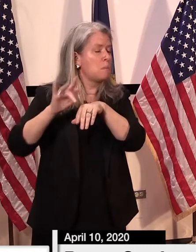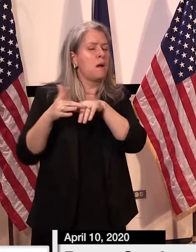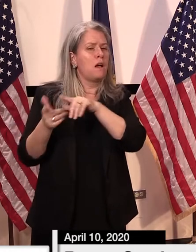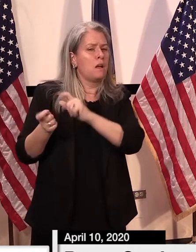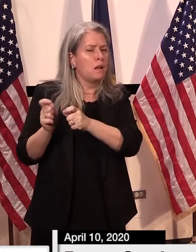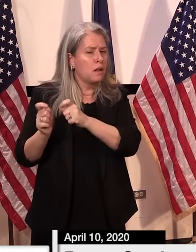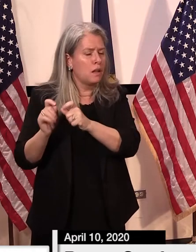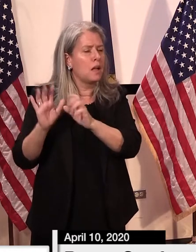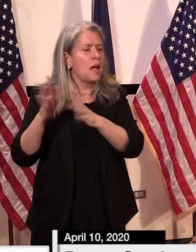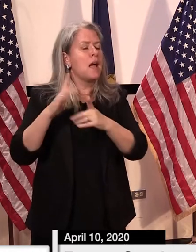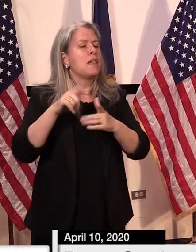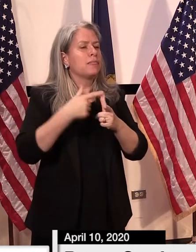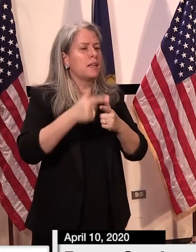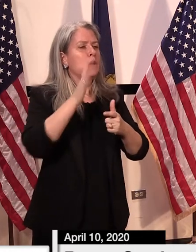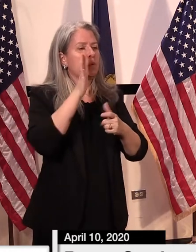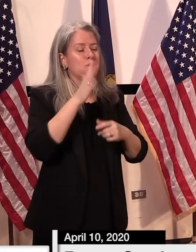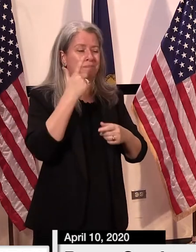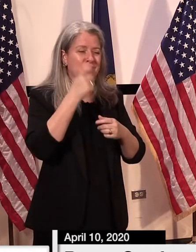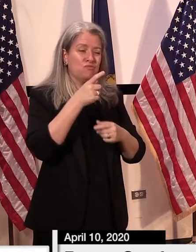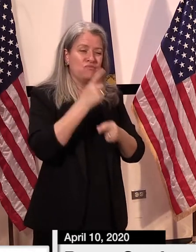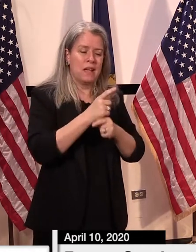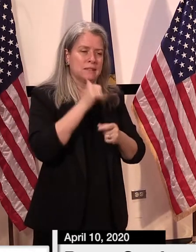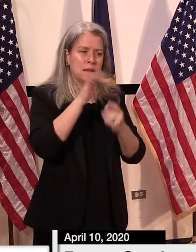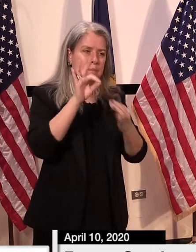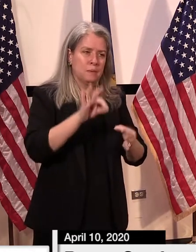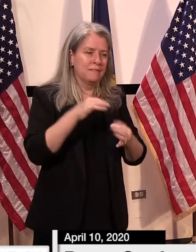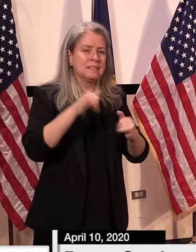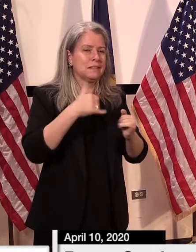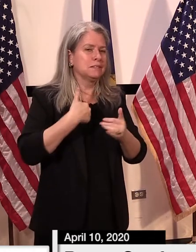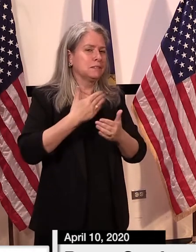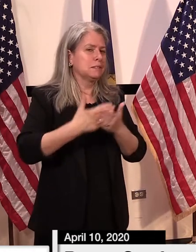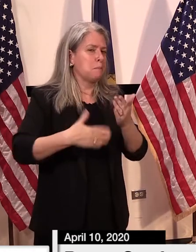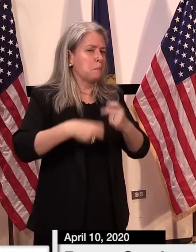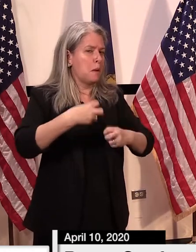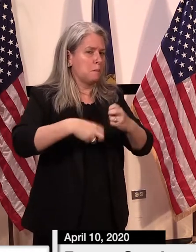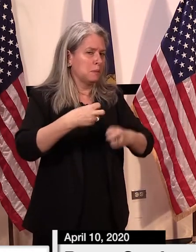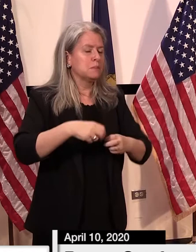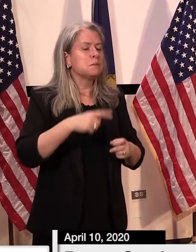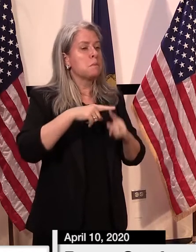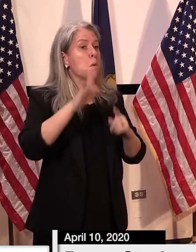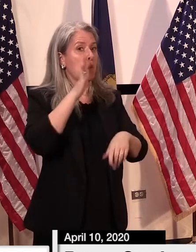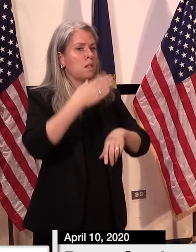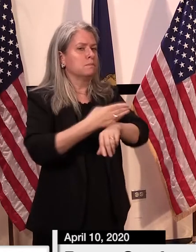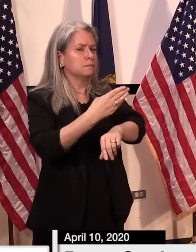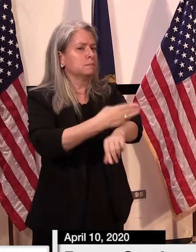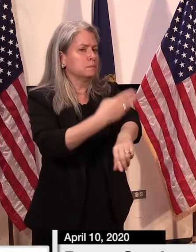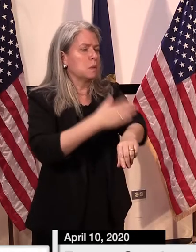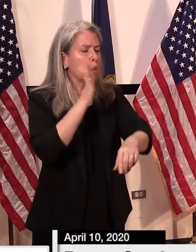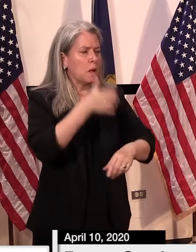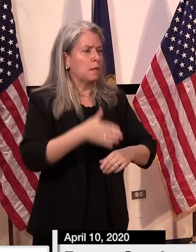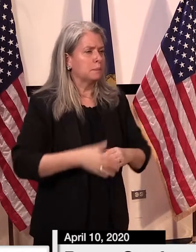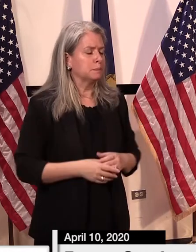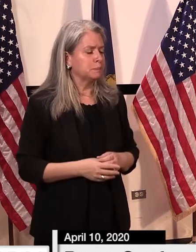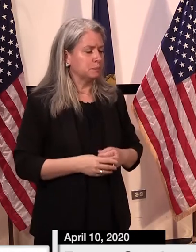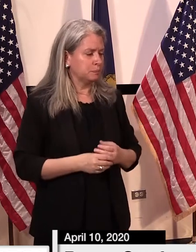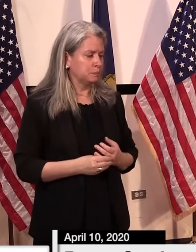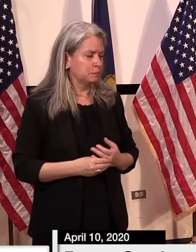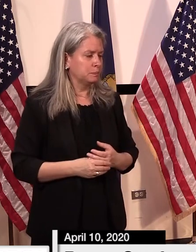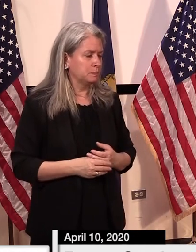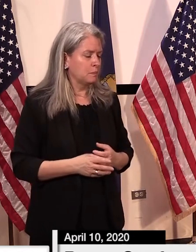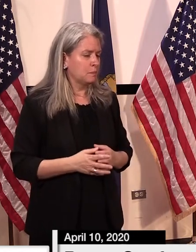to correct some of the fixes that need to happen we'll be better off down the road thank you